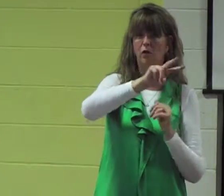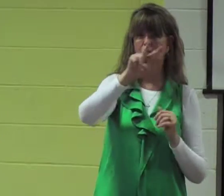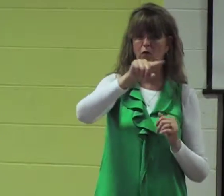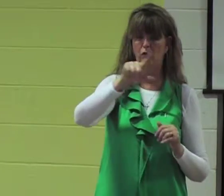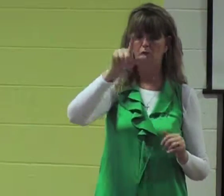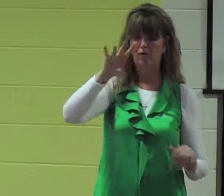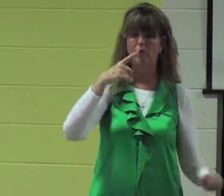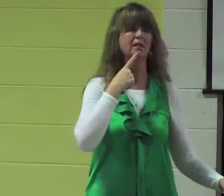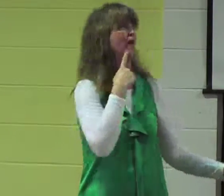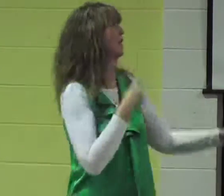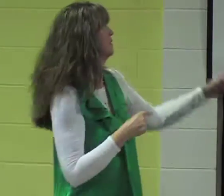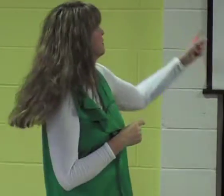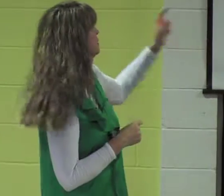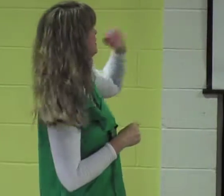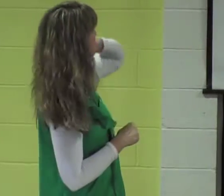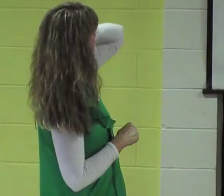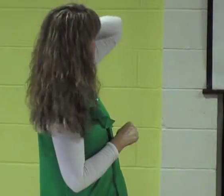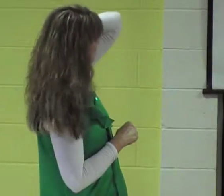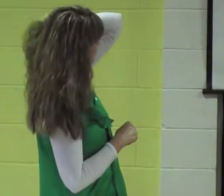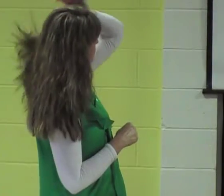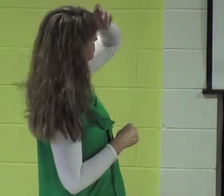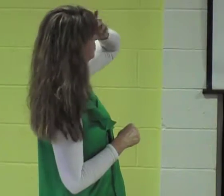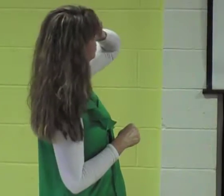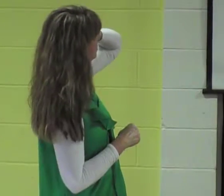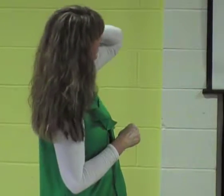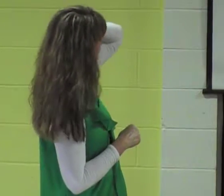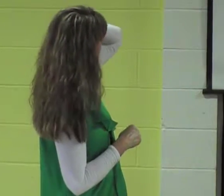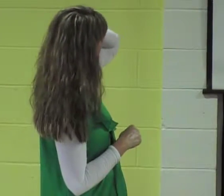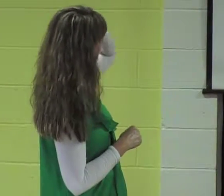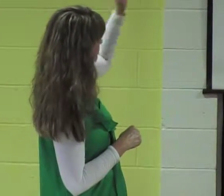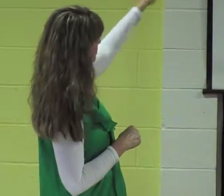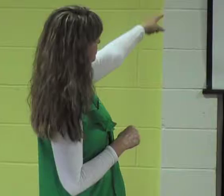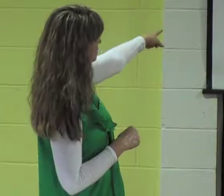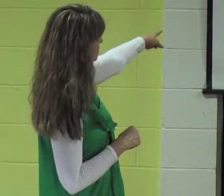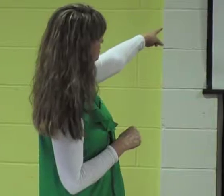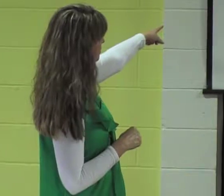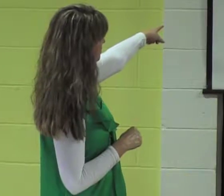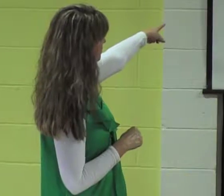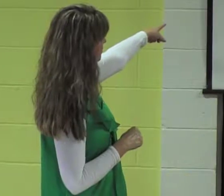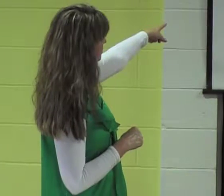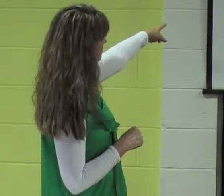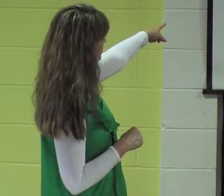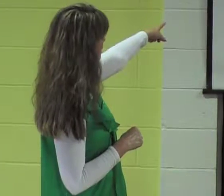in Luke chapter 9 verses 22 through 24 next slide